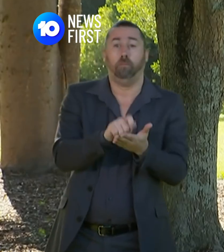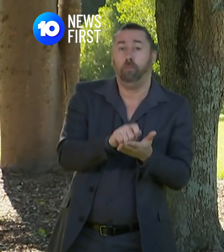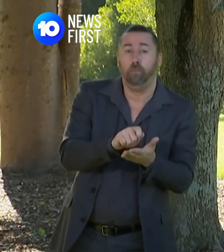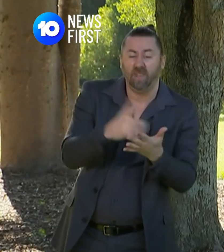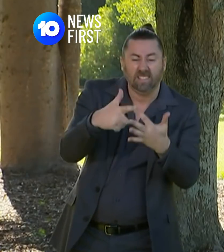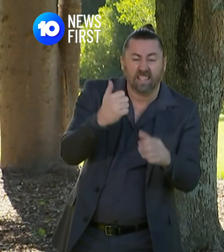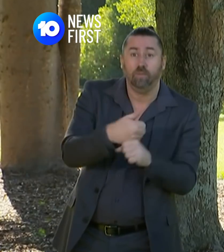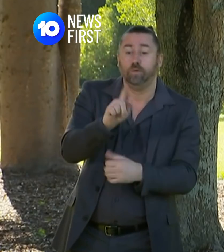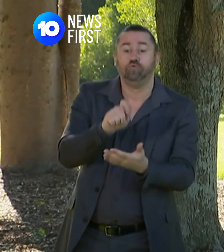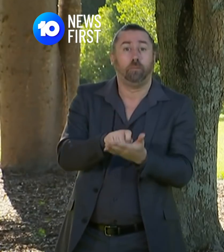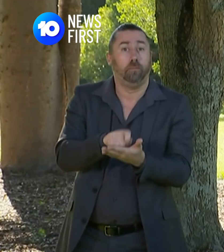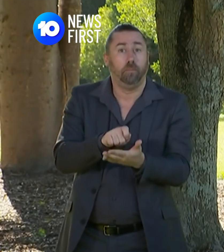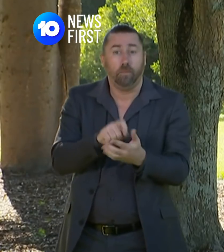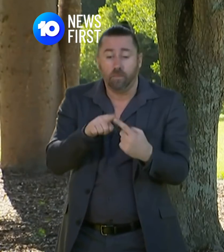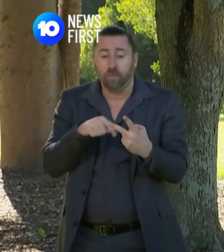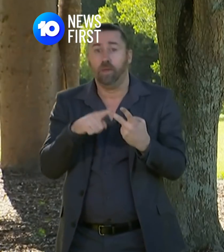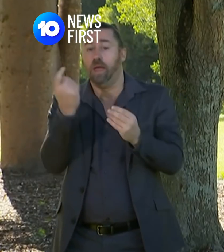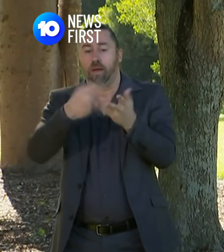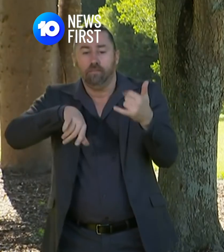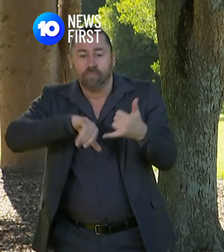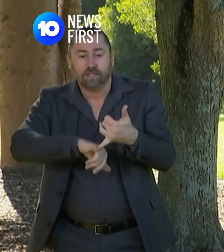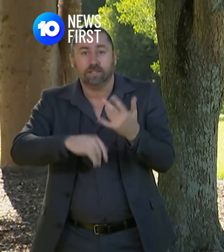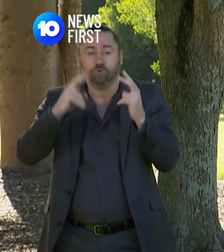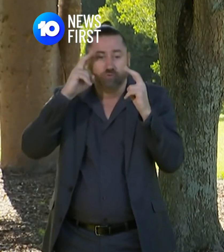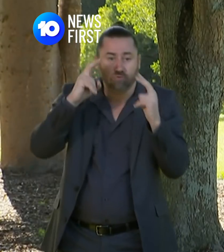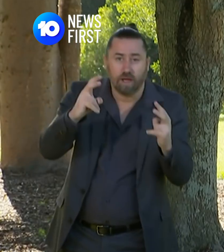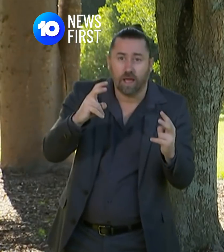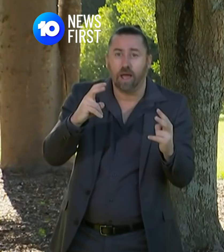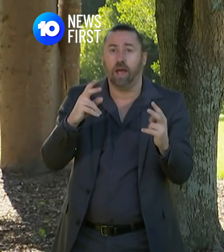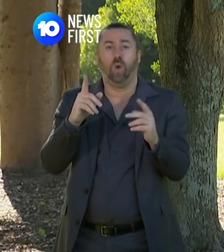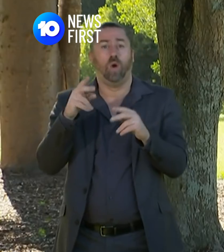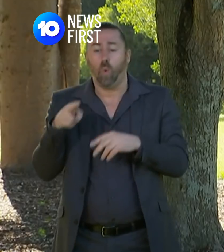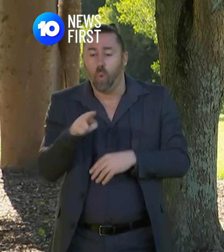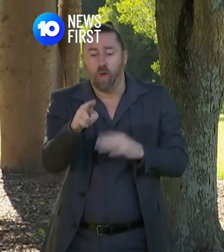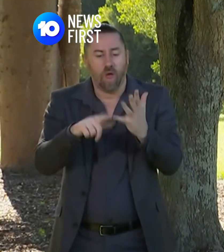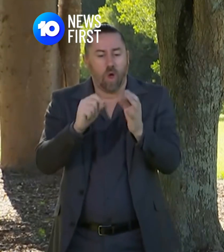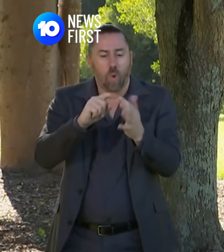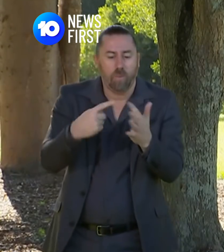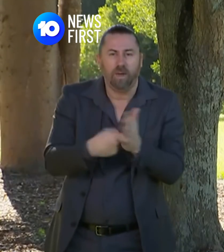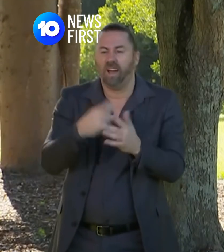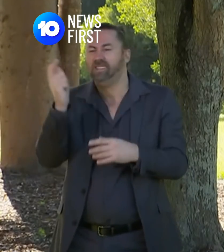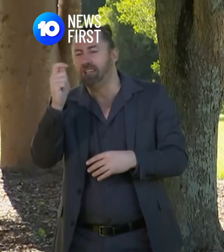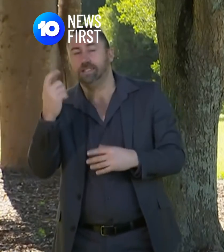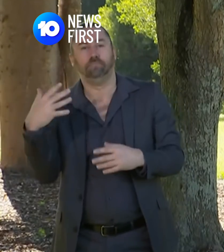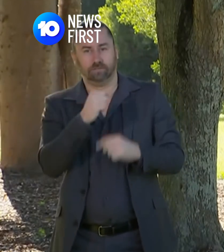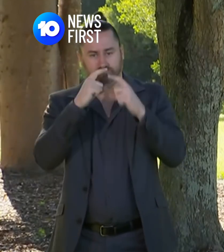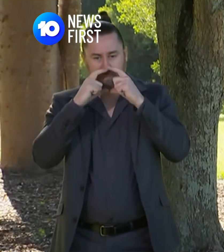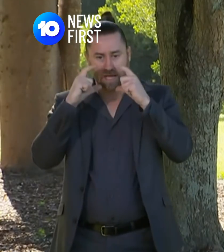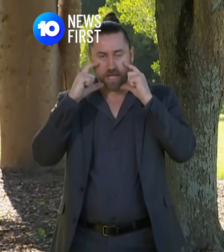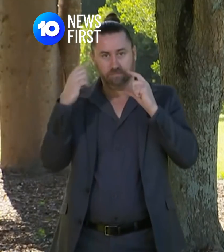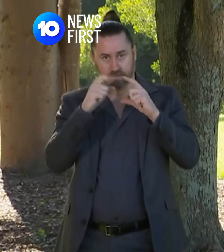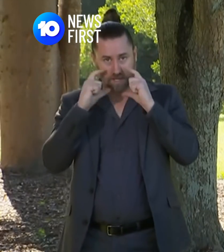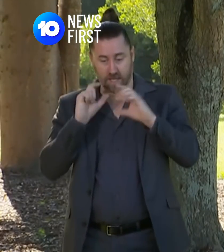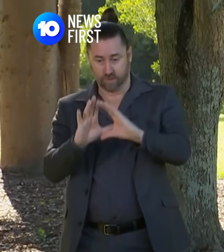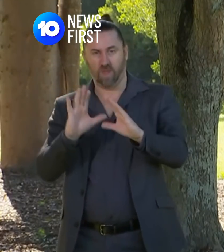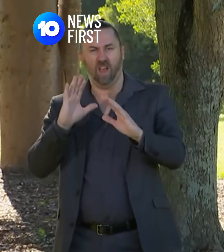centre when you go on public transport when you're in a ride share car please wear a mask then from the rest